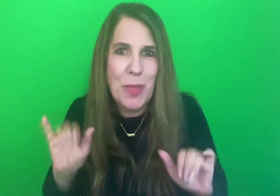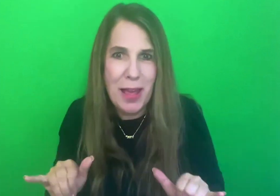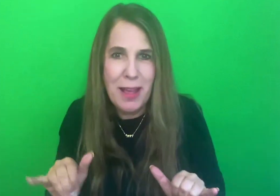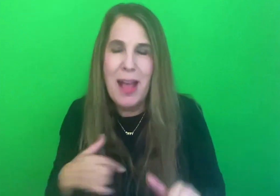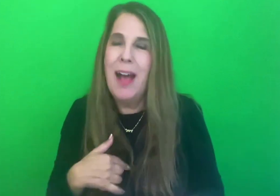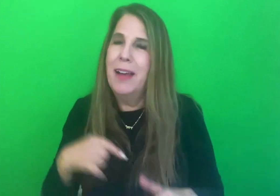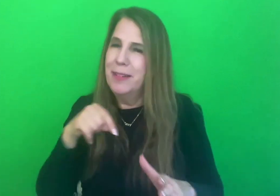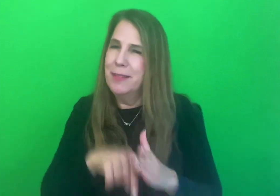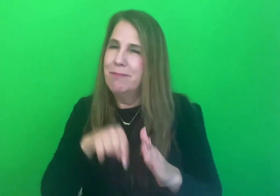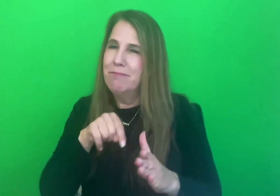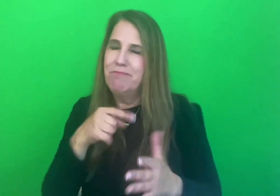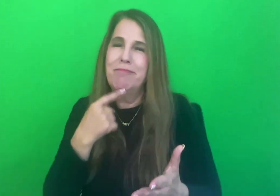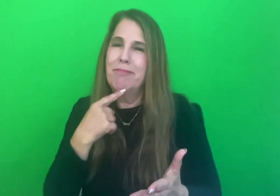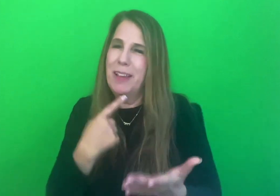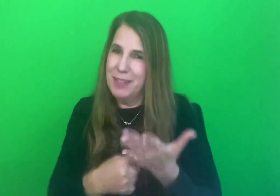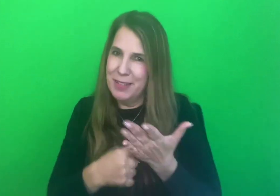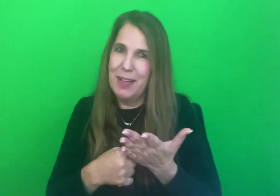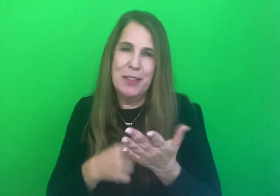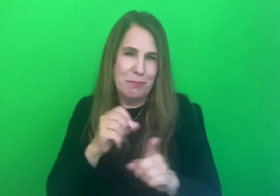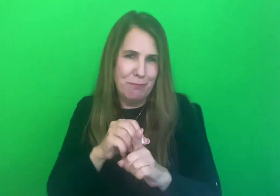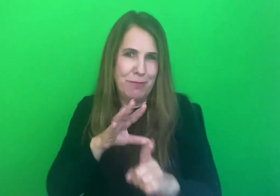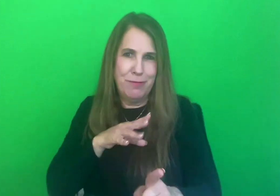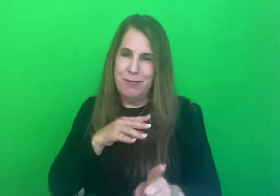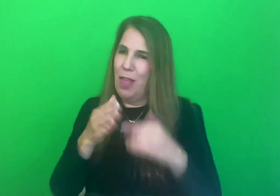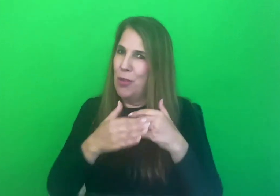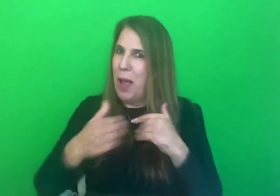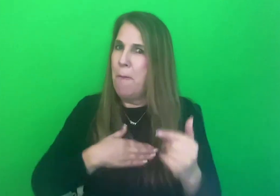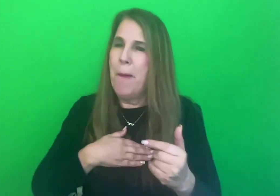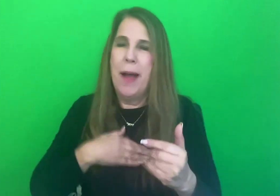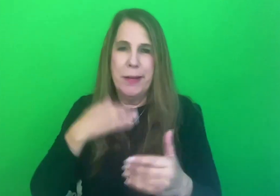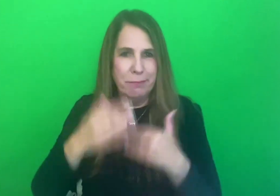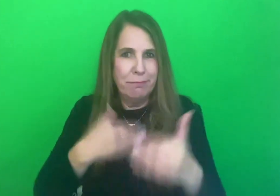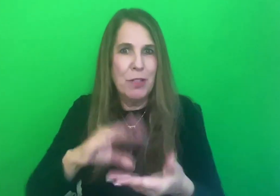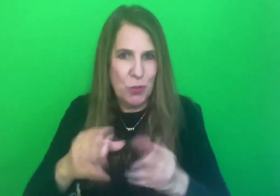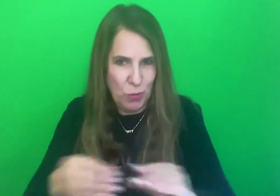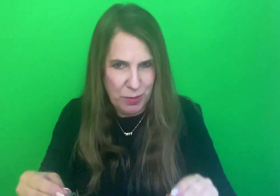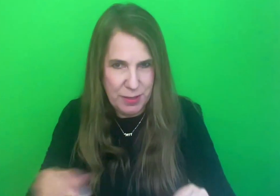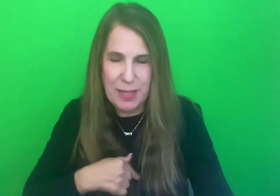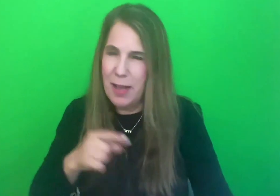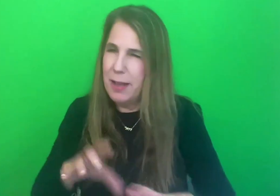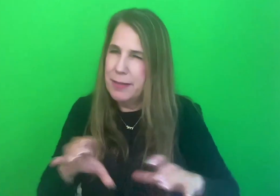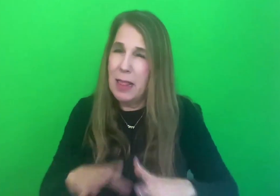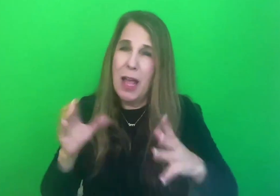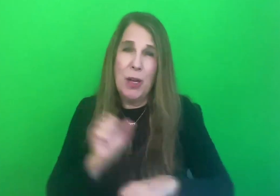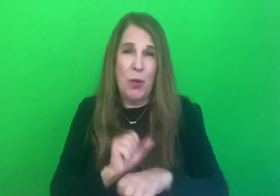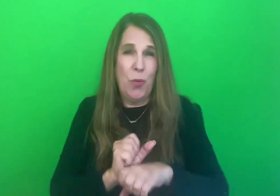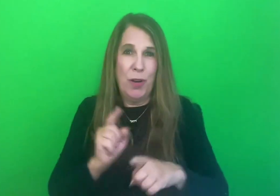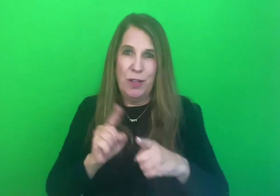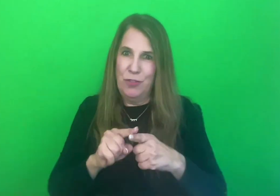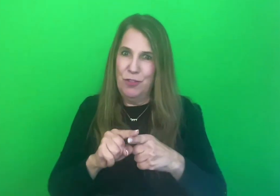throughout my writing. It's taken a lot of work to get here. Now I am here with everything I